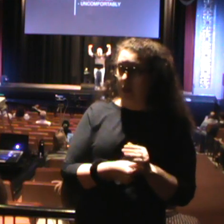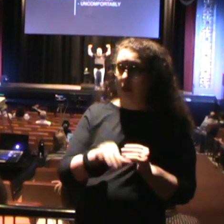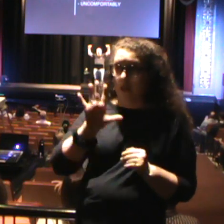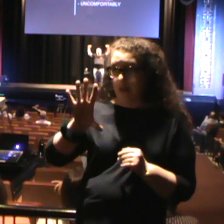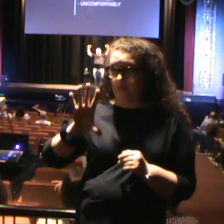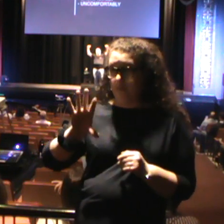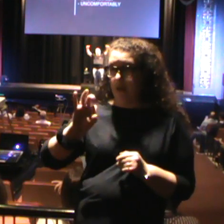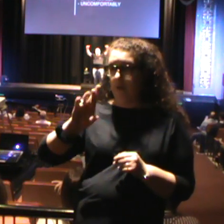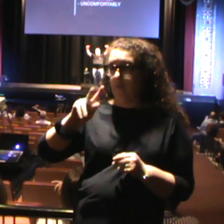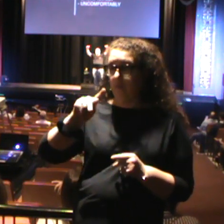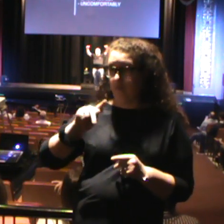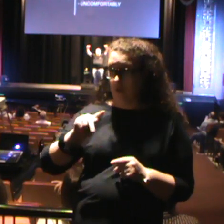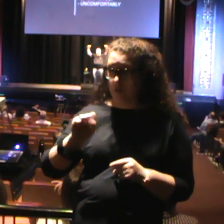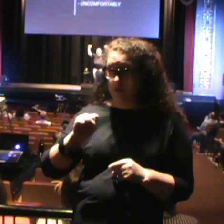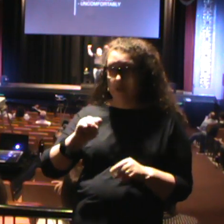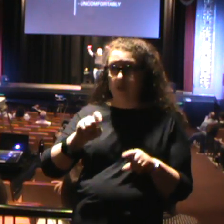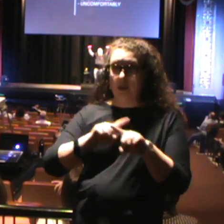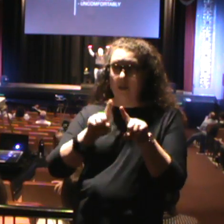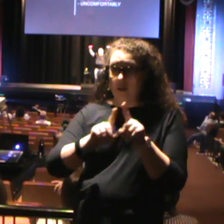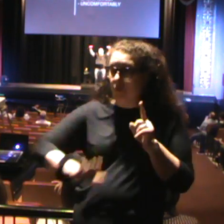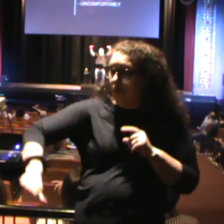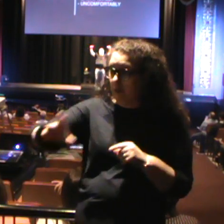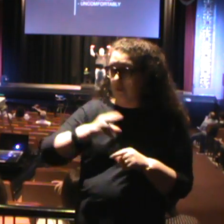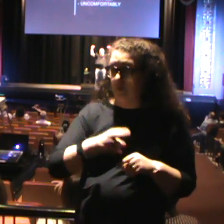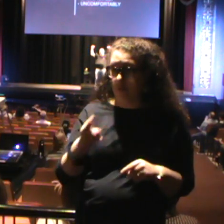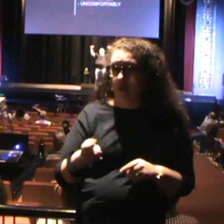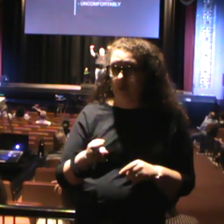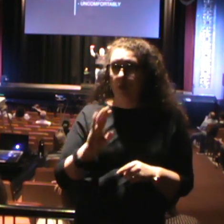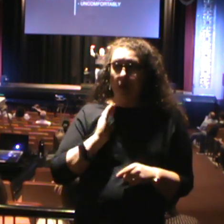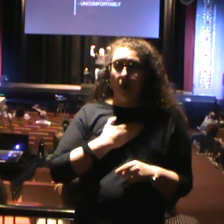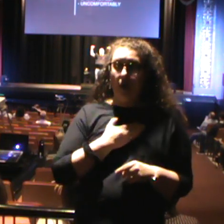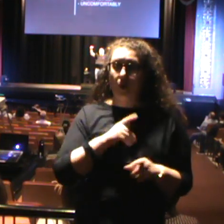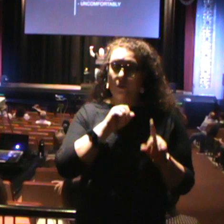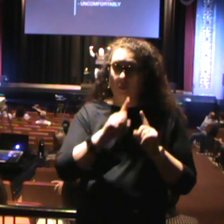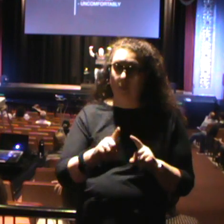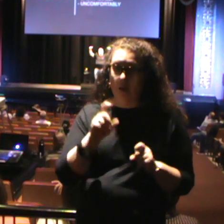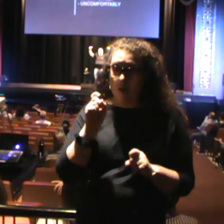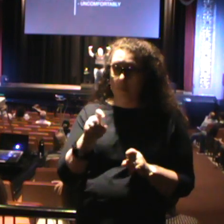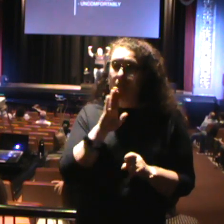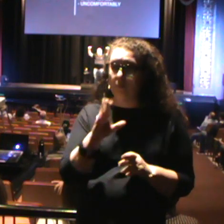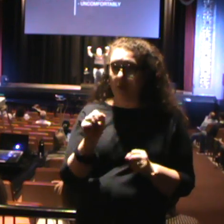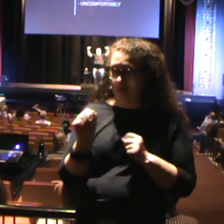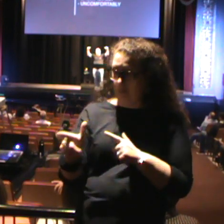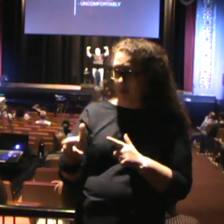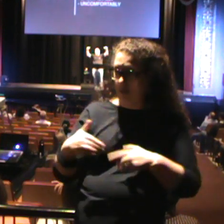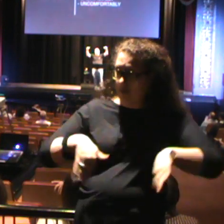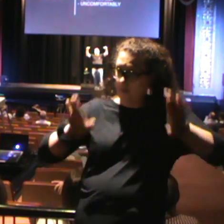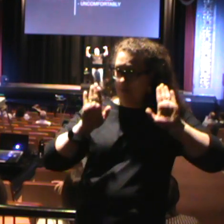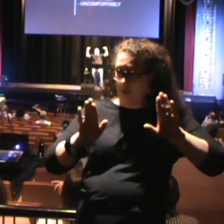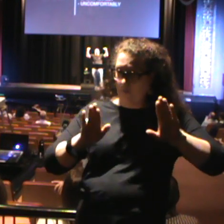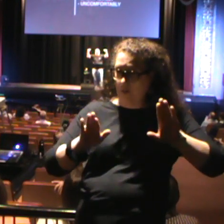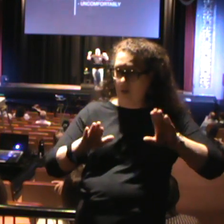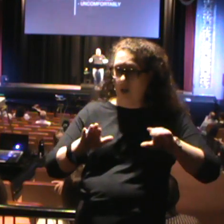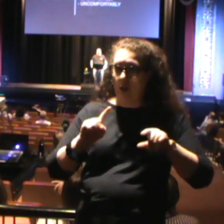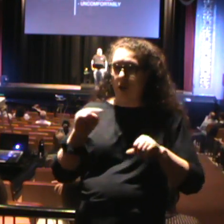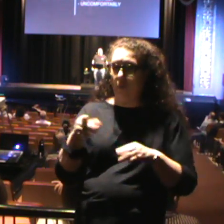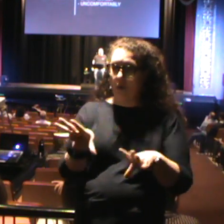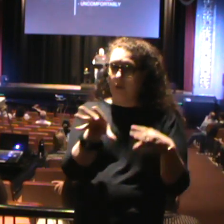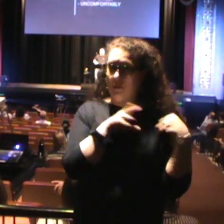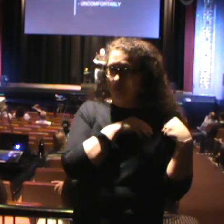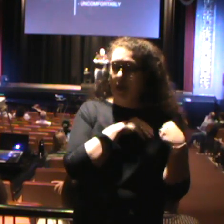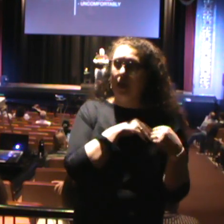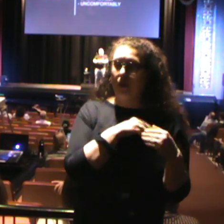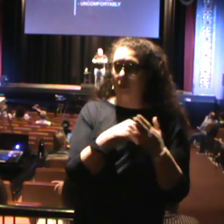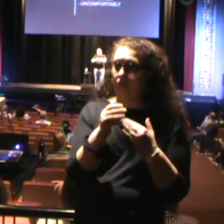our call must be immediate, it must be sacrificial, and it must be one that gets us out of our comfort zone. So think about that.